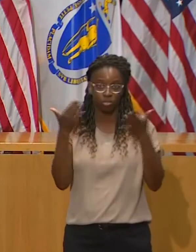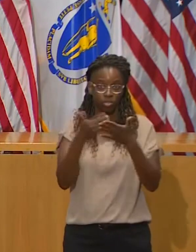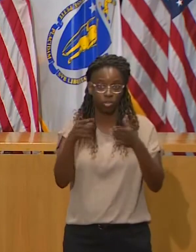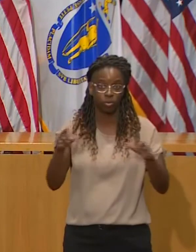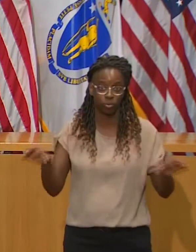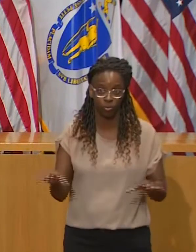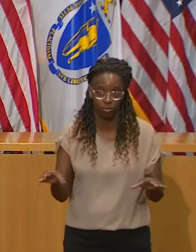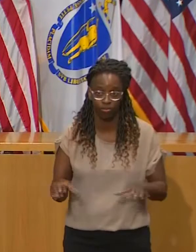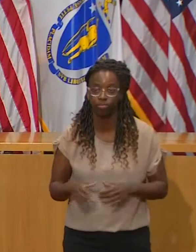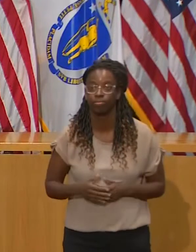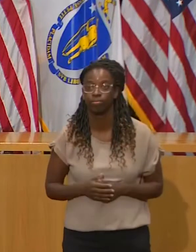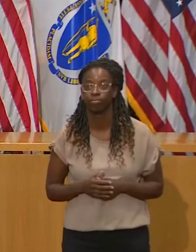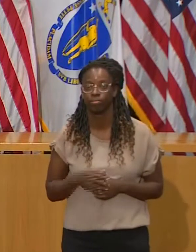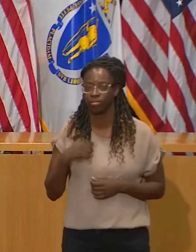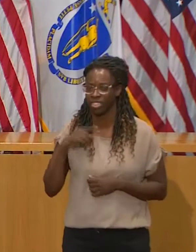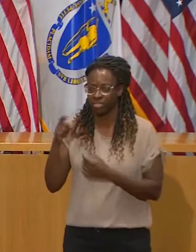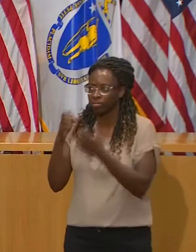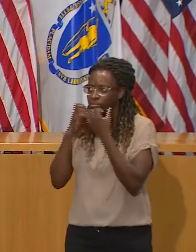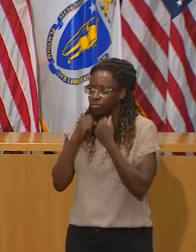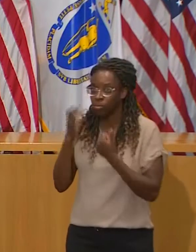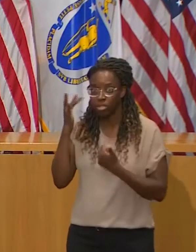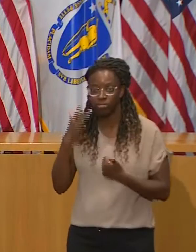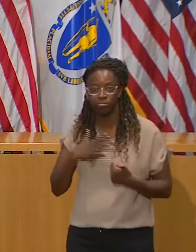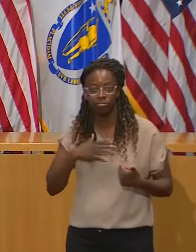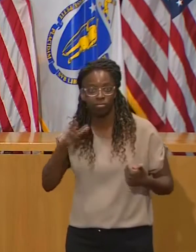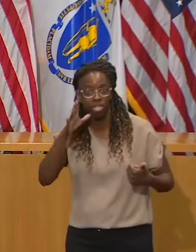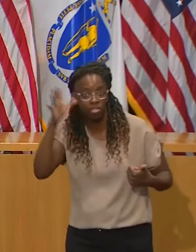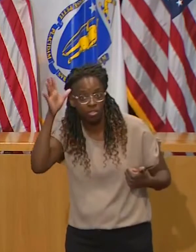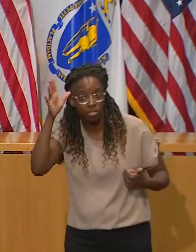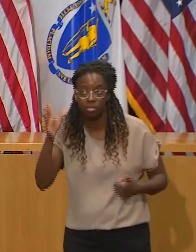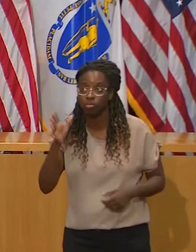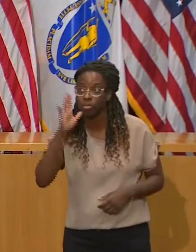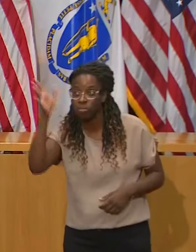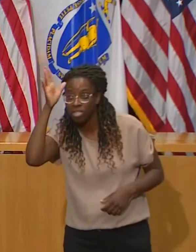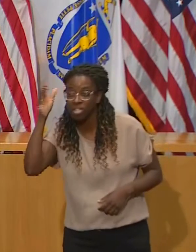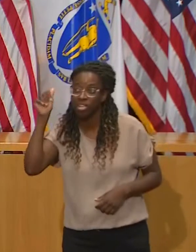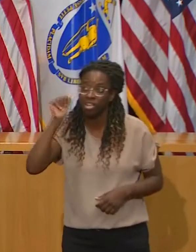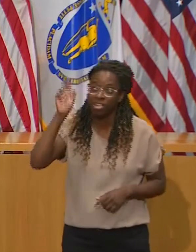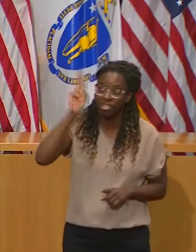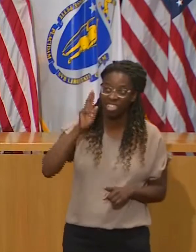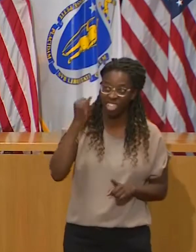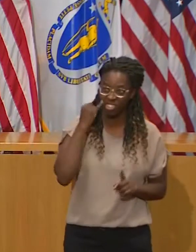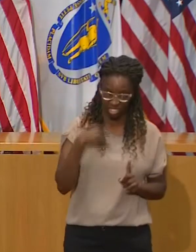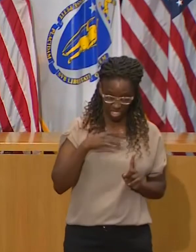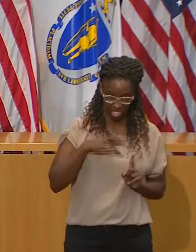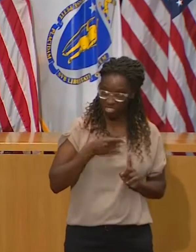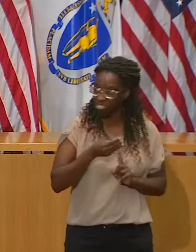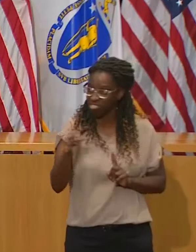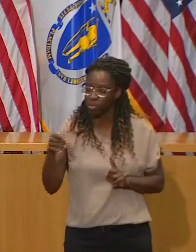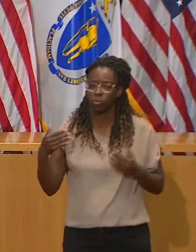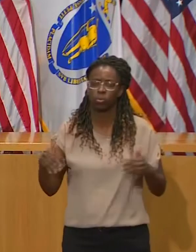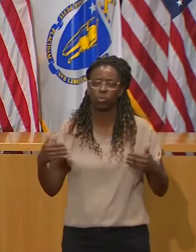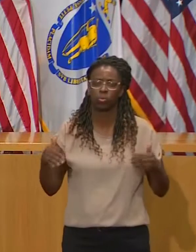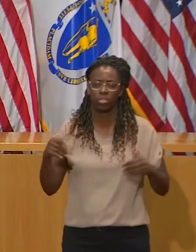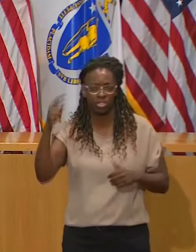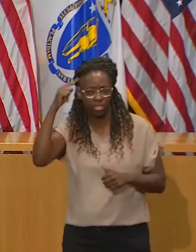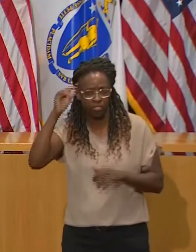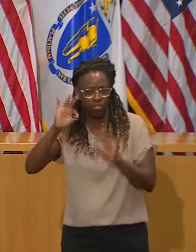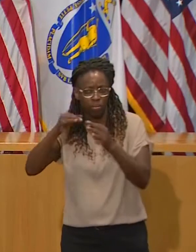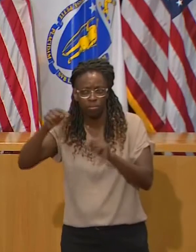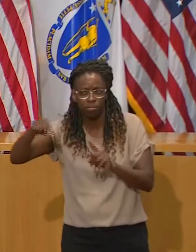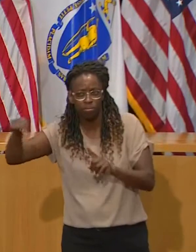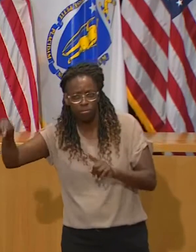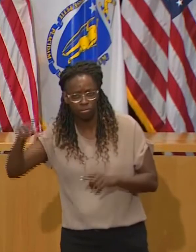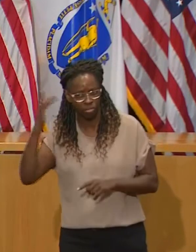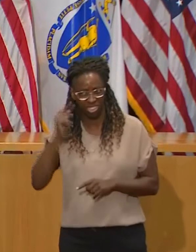your parents, your grandparents, your aunts, your uncles, all those people who can get very ill and hospitalized if they get this virus.